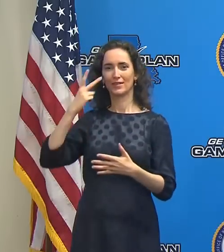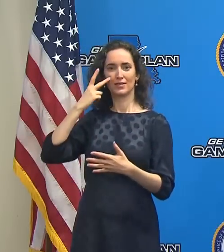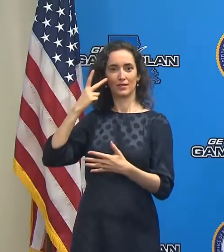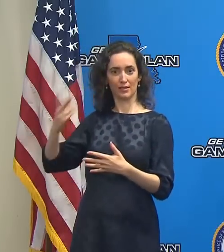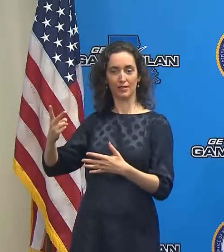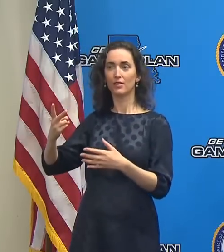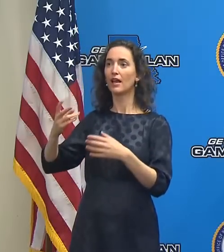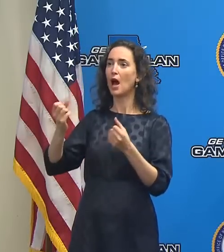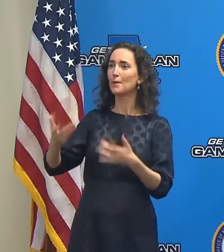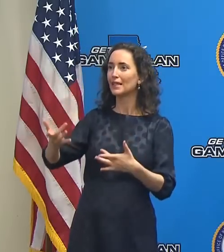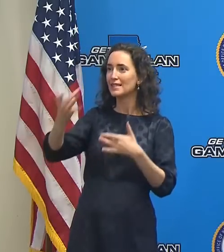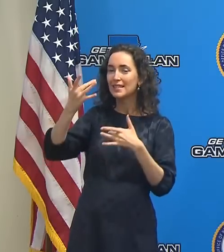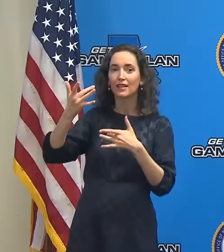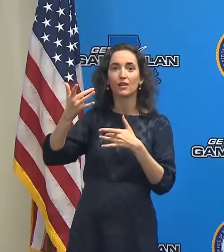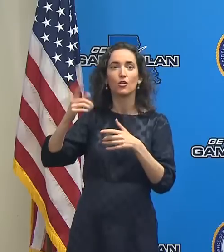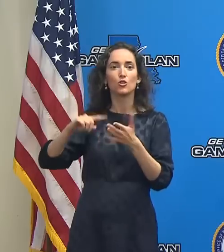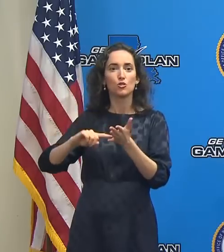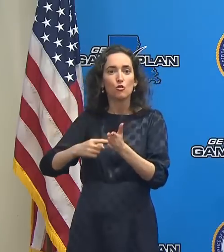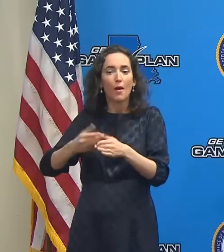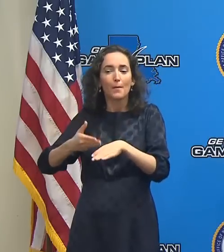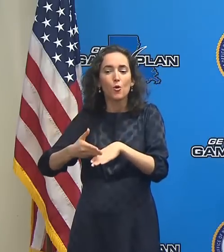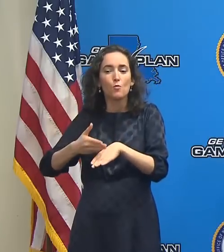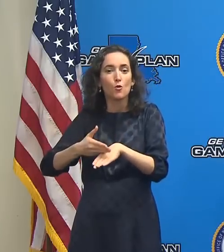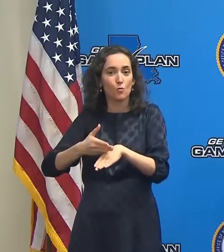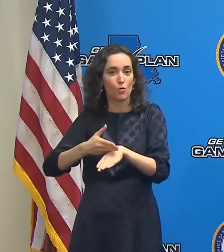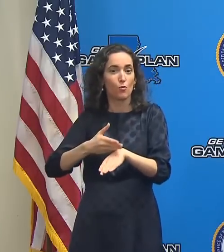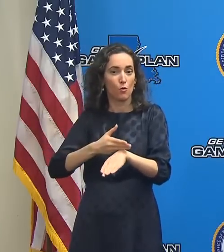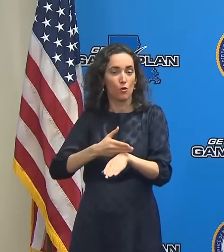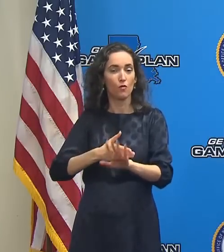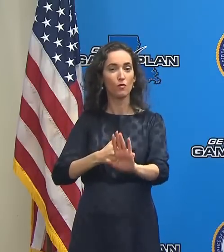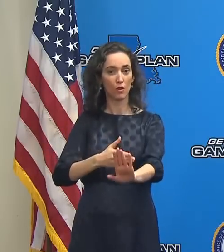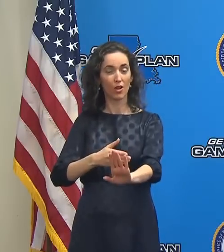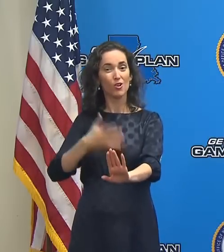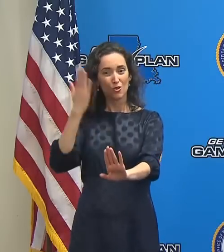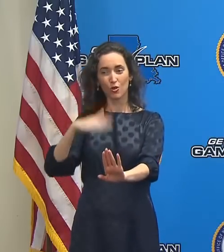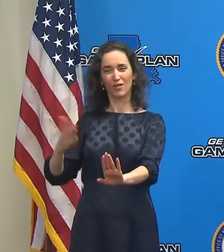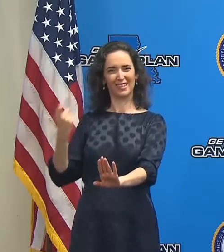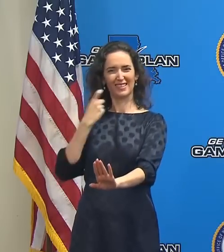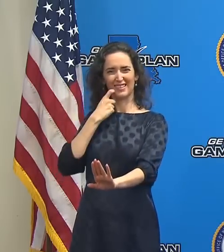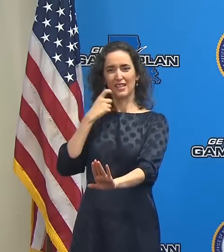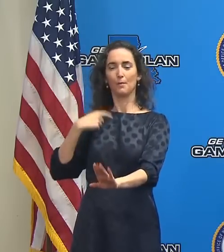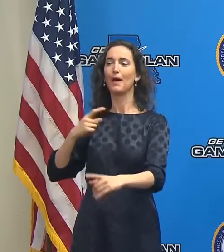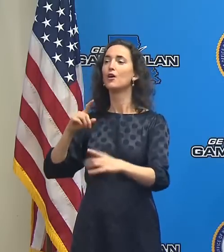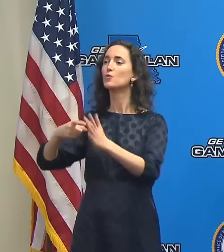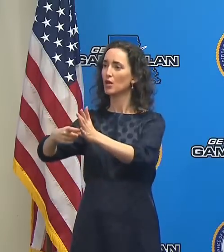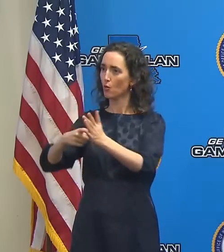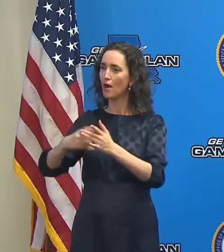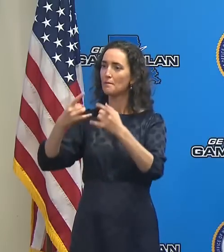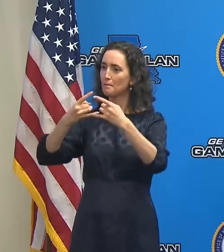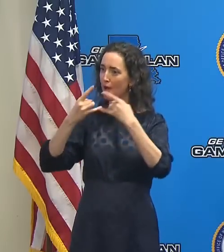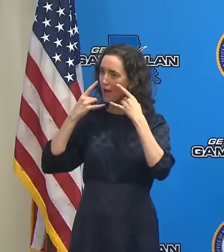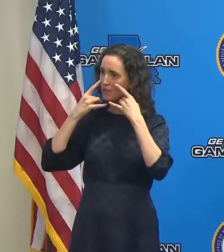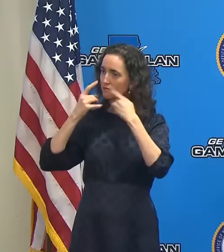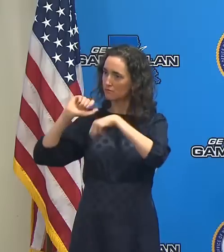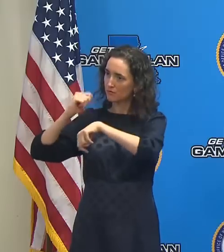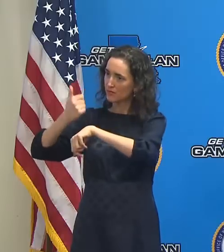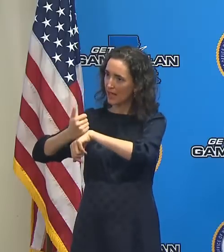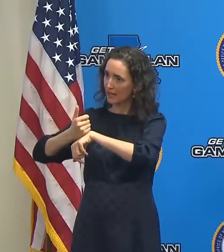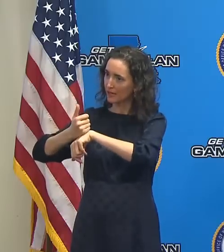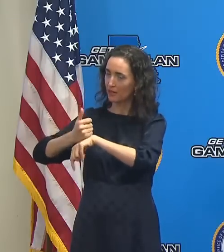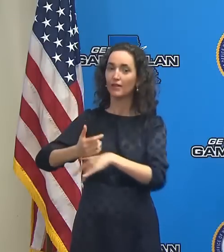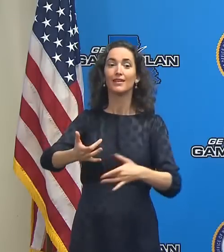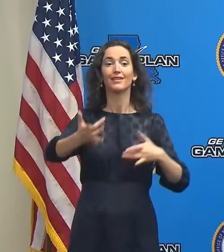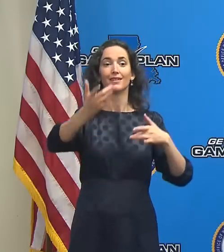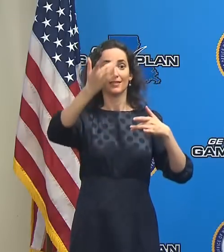that literally started exactly two weeks after the current mask mandate was put into place in terms of reducing